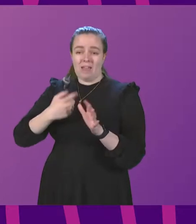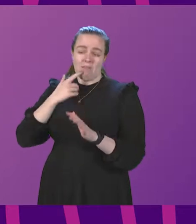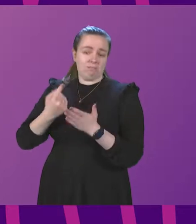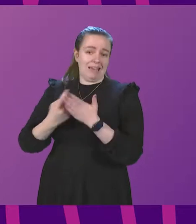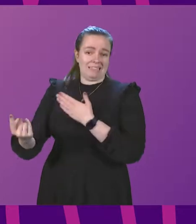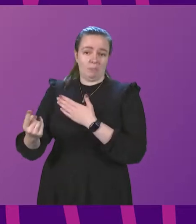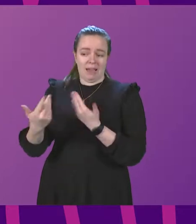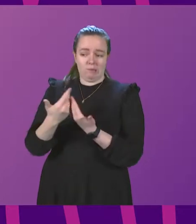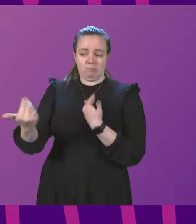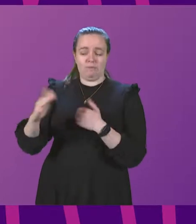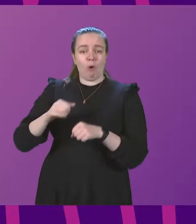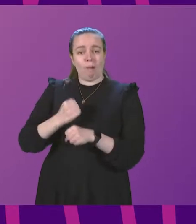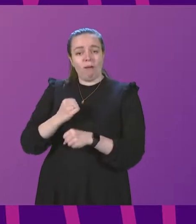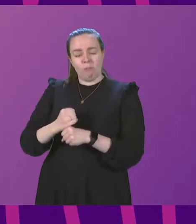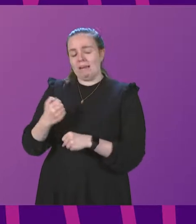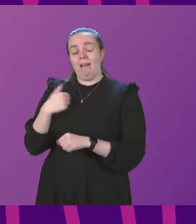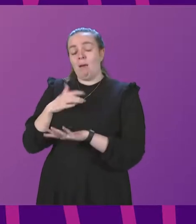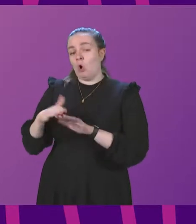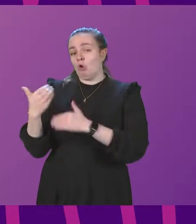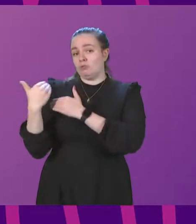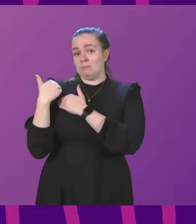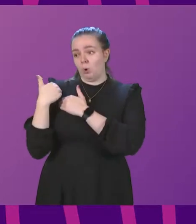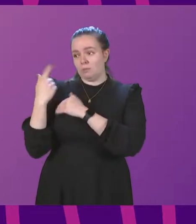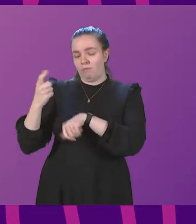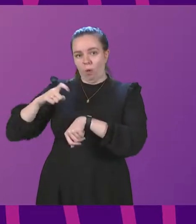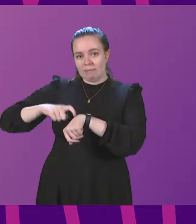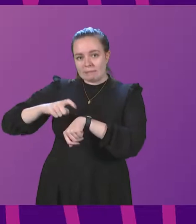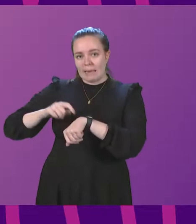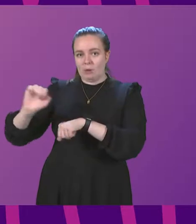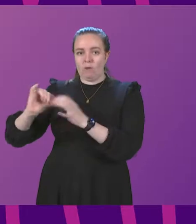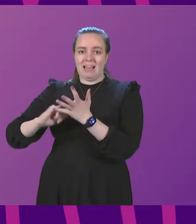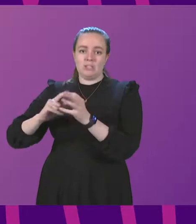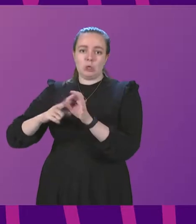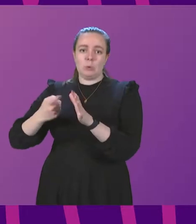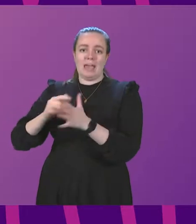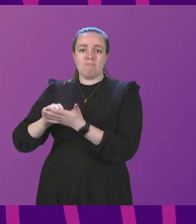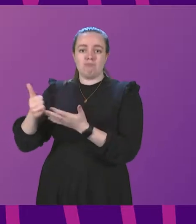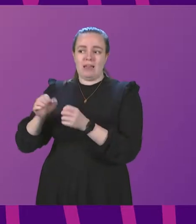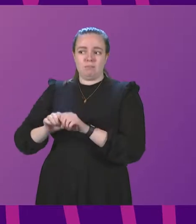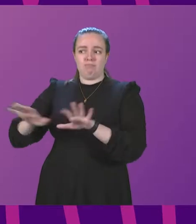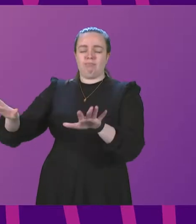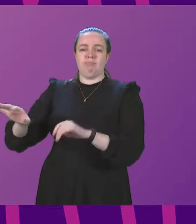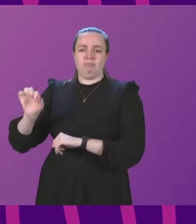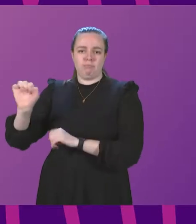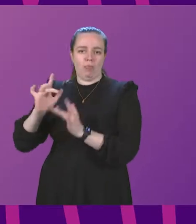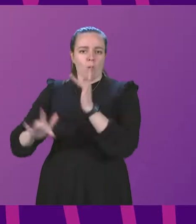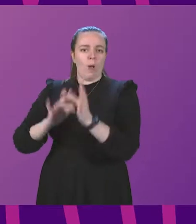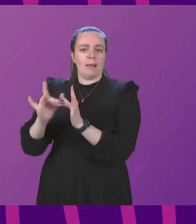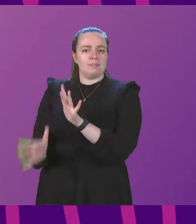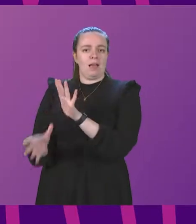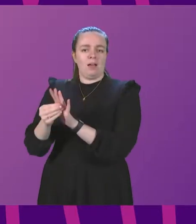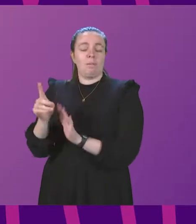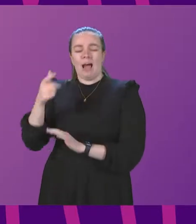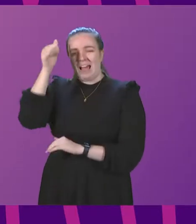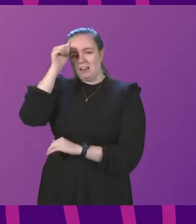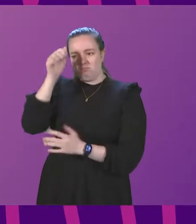from government, and I'm certainly not responsible for the timing of SQA press releases that they go up on their website. But